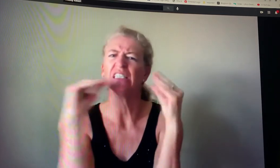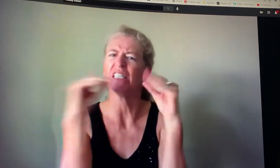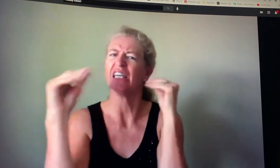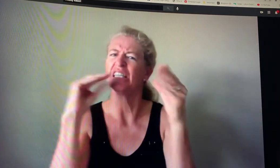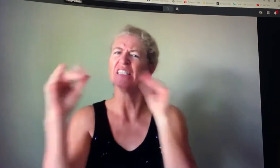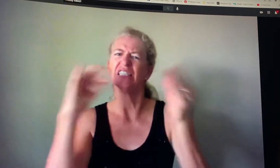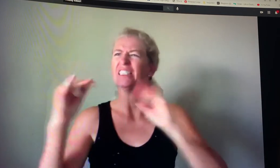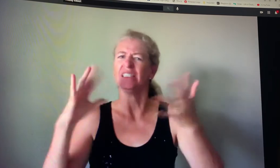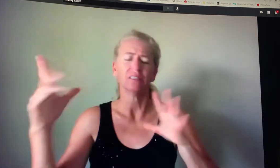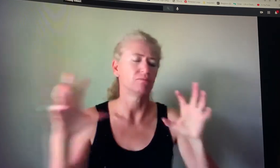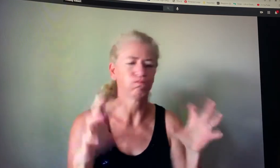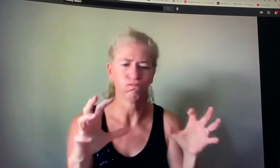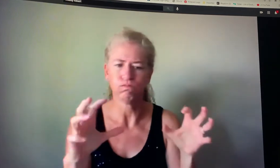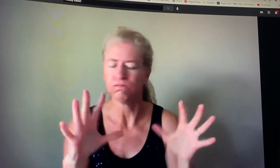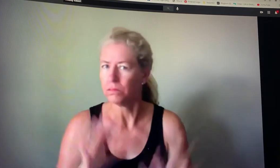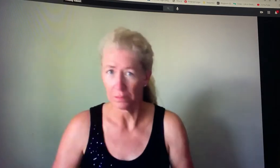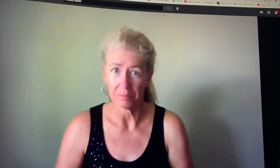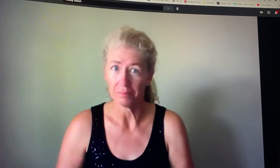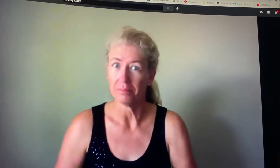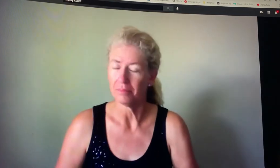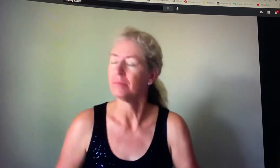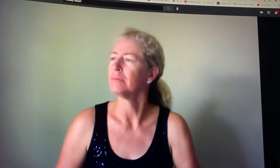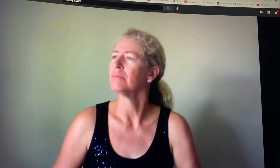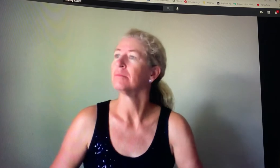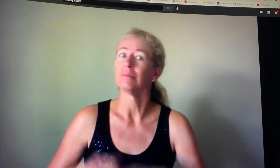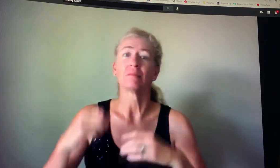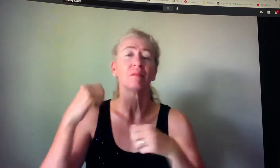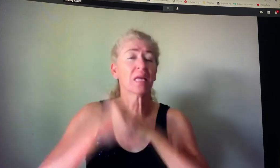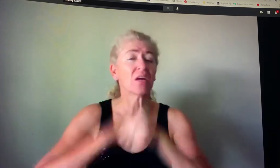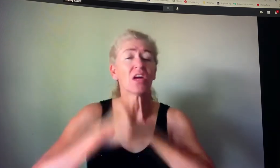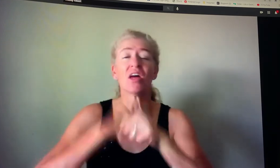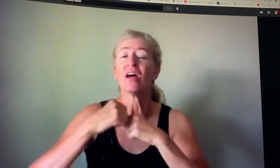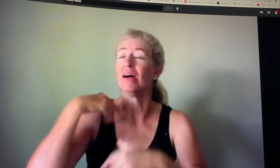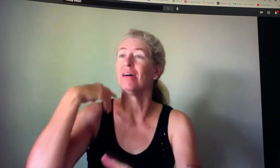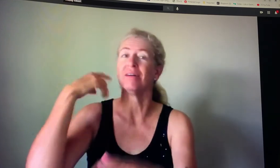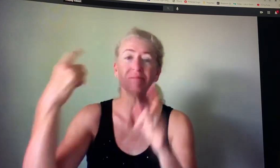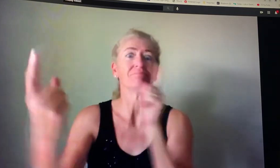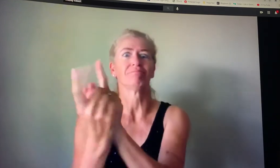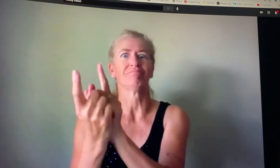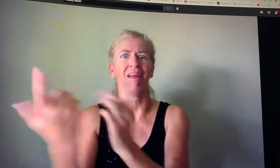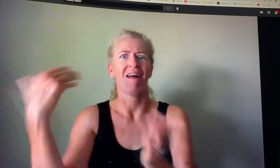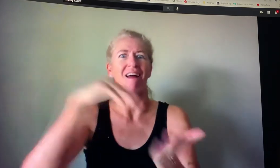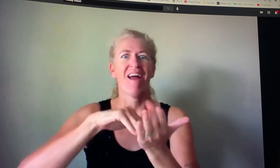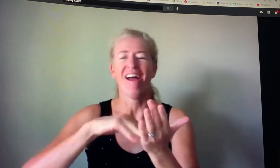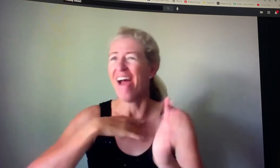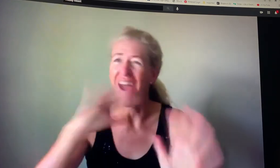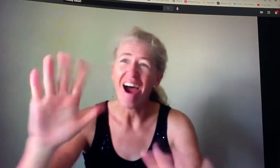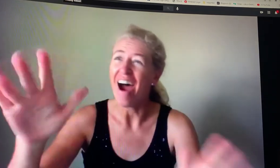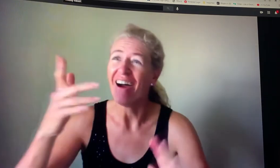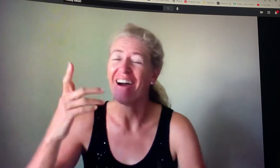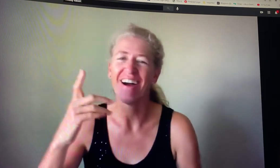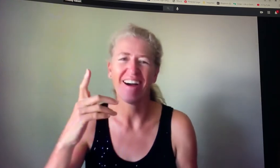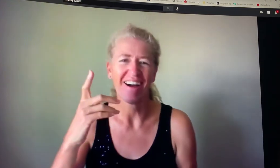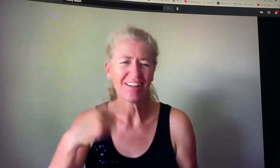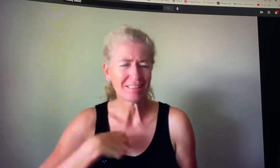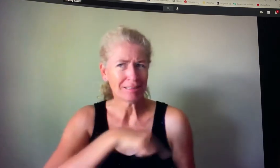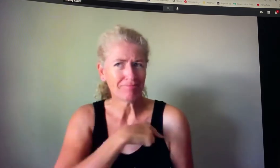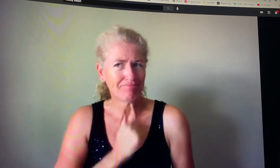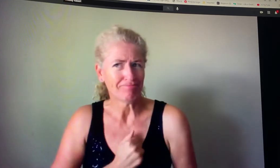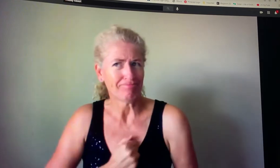probably we were probably the bane of his existence we probably drove him absolutely crazy so when i saw him years later i